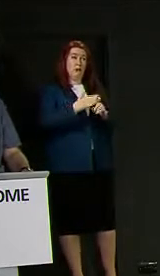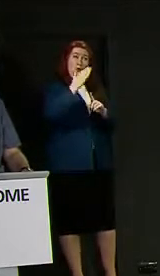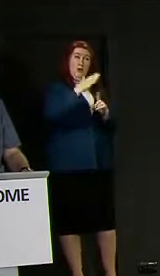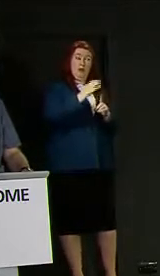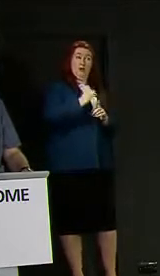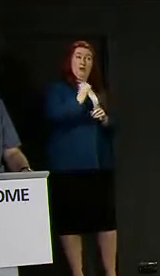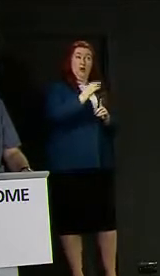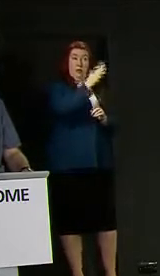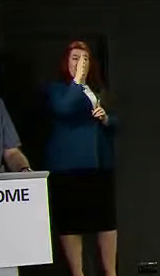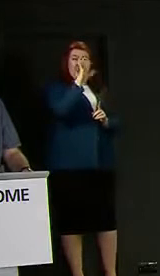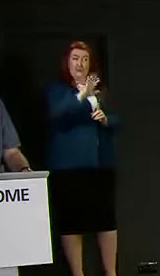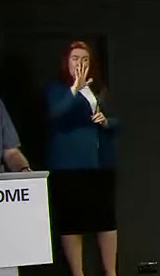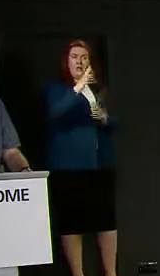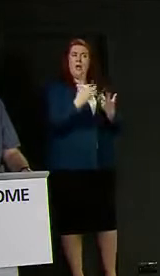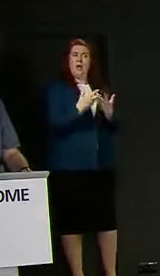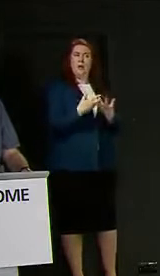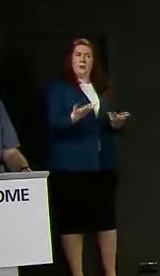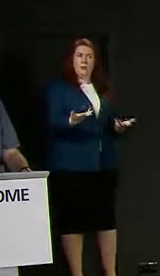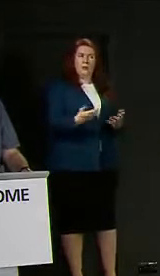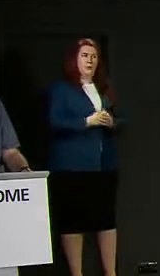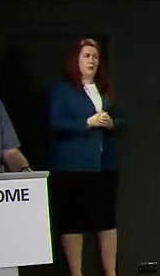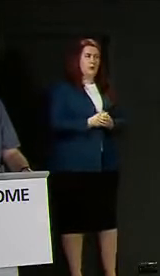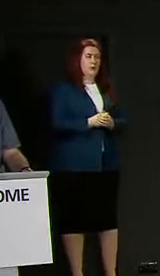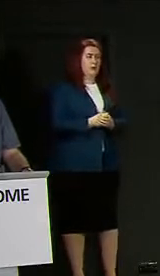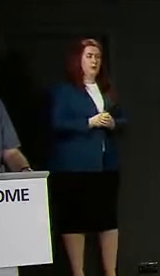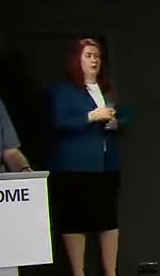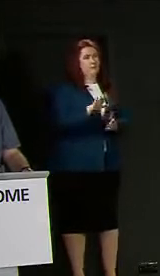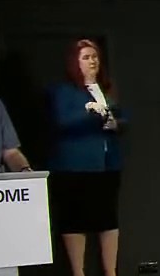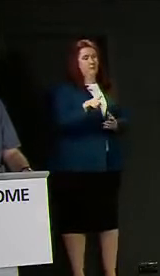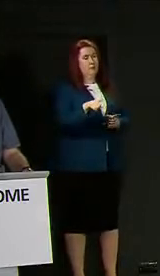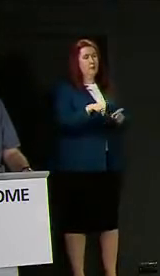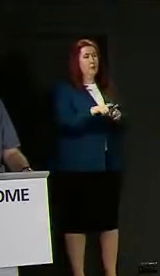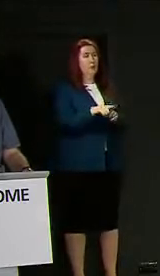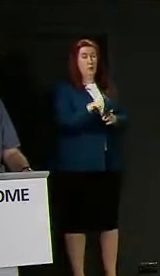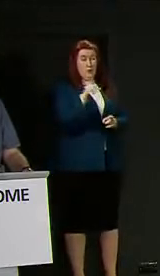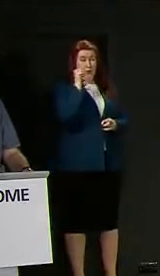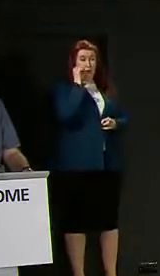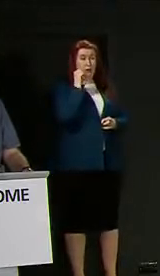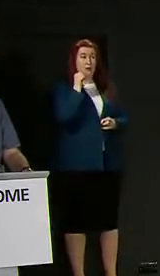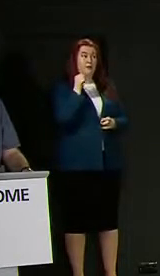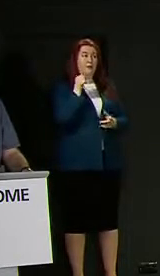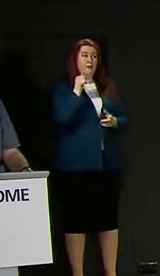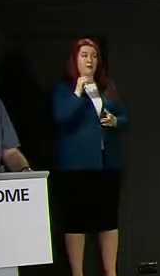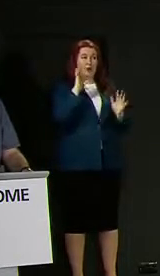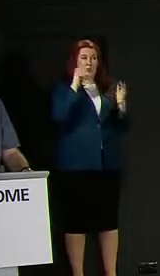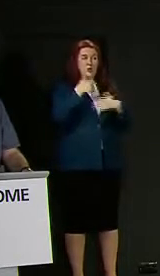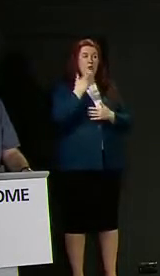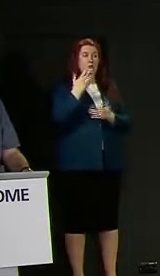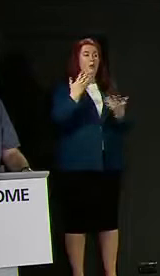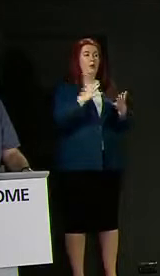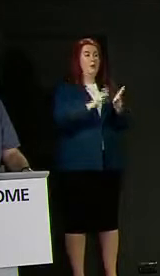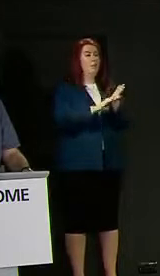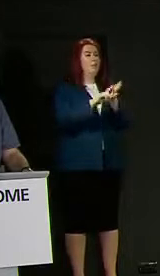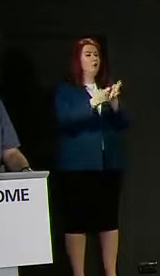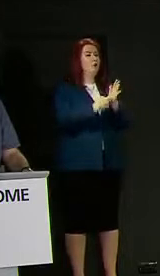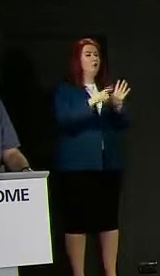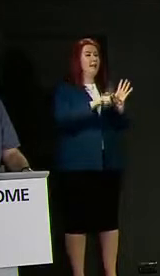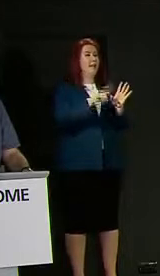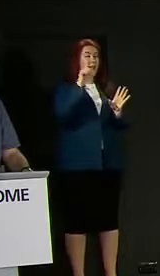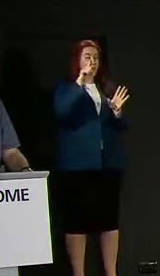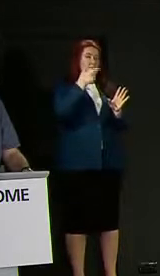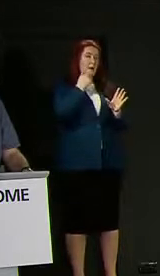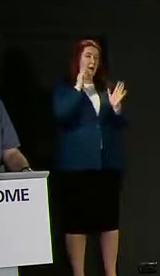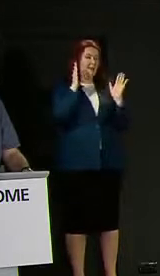and particularly how it squares I know you're aware of long-standing concerns in places like Moray about people having to travel to